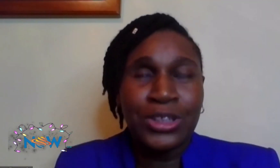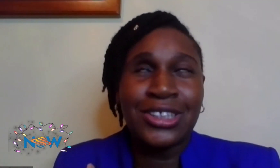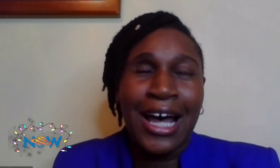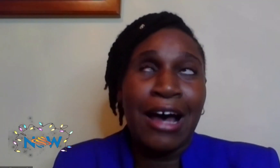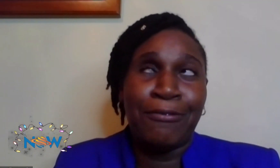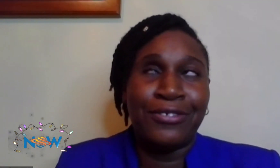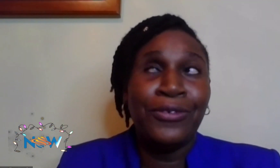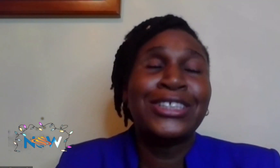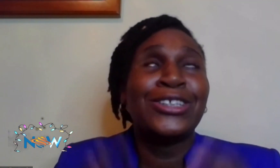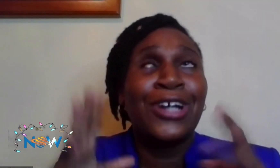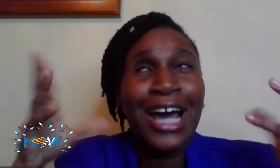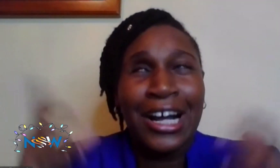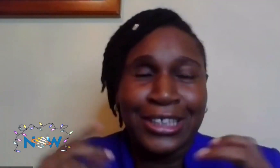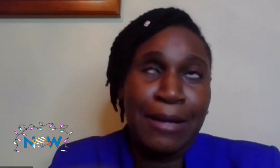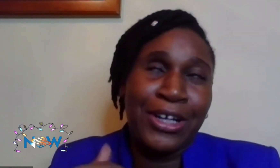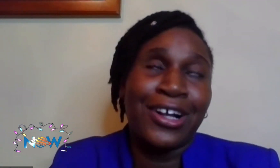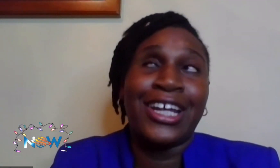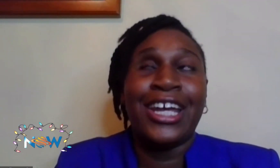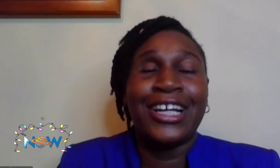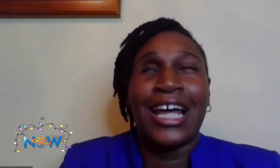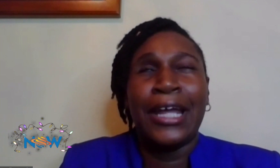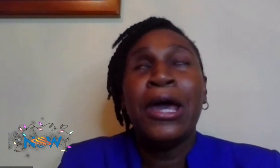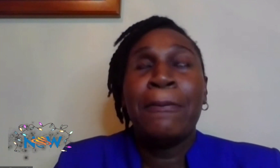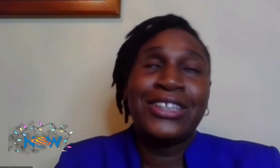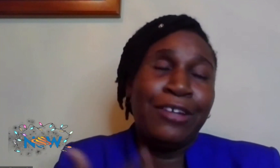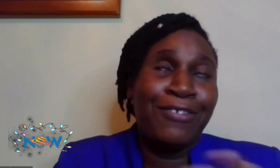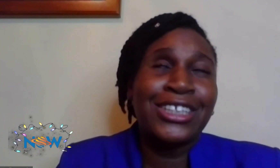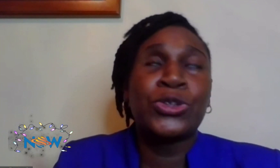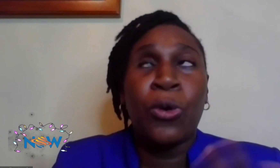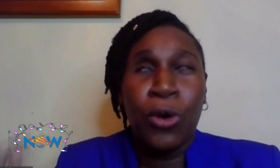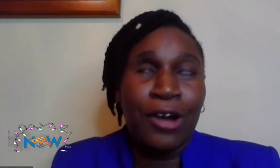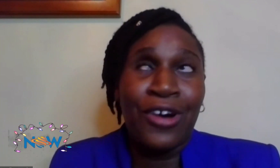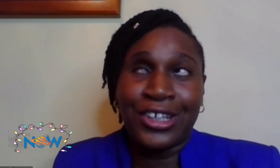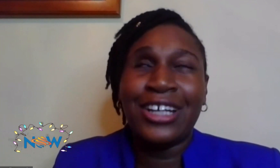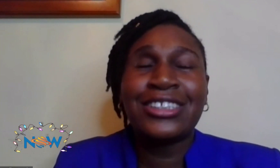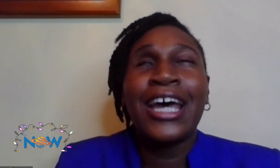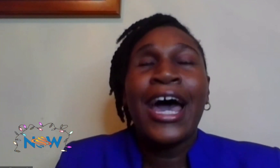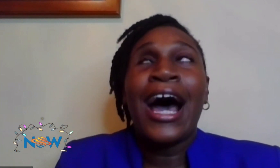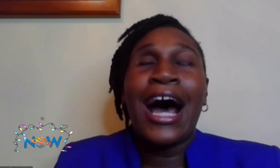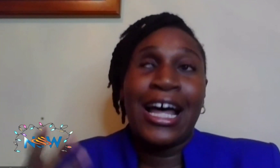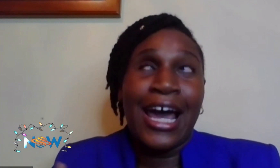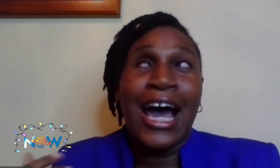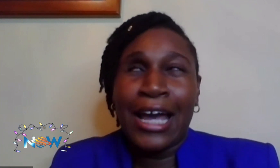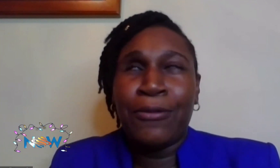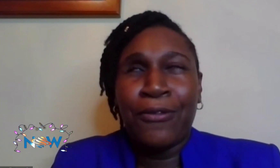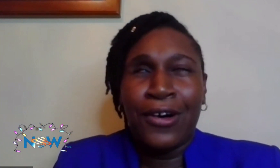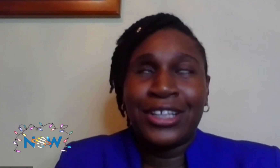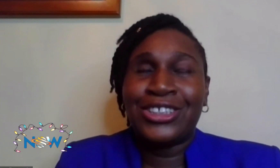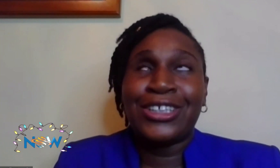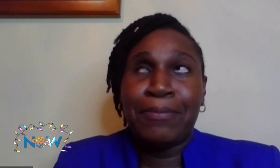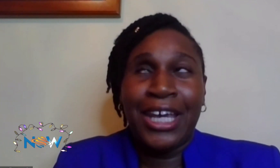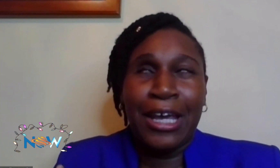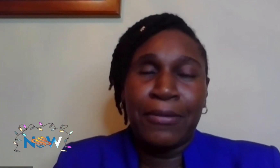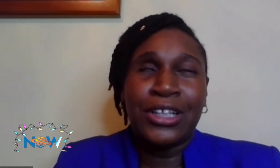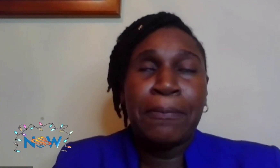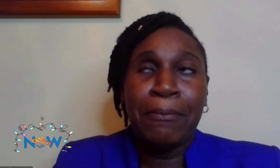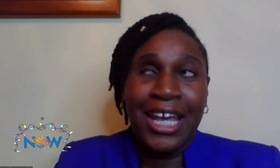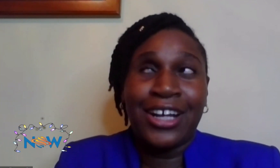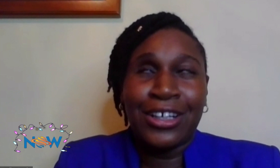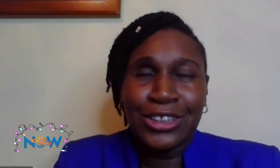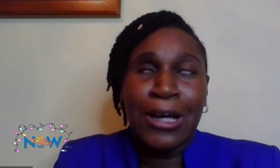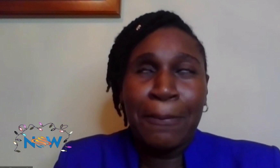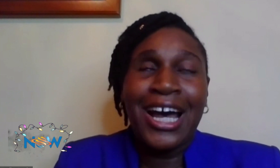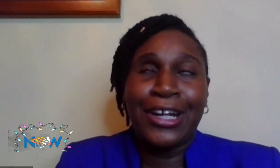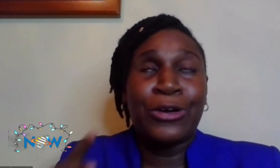who don't have, who is not academically inclined. But TVET is all around us. And I want to be able